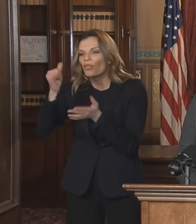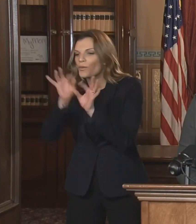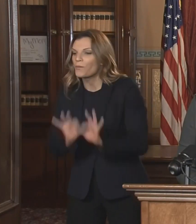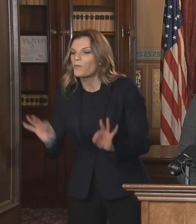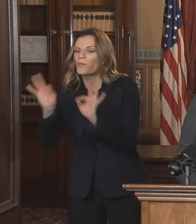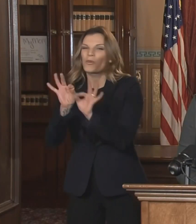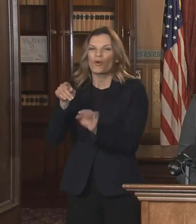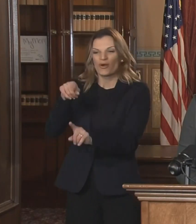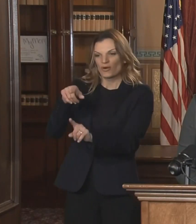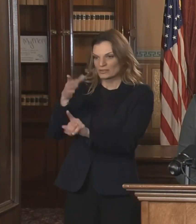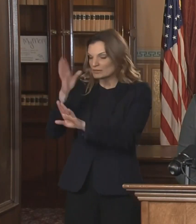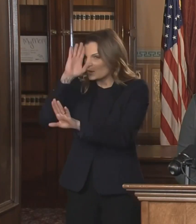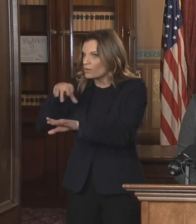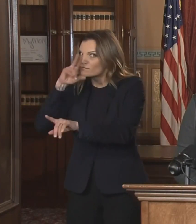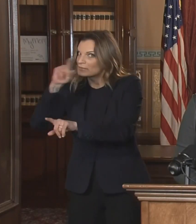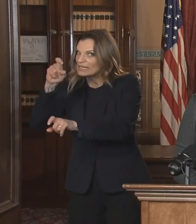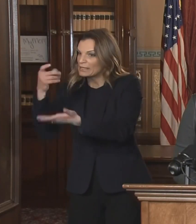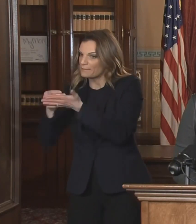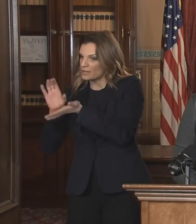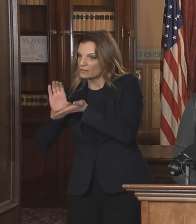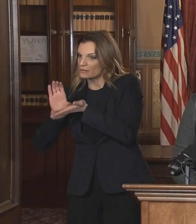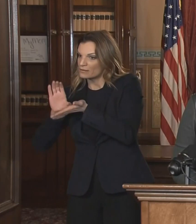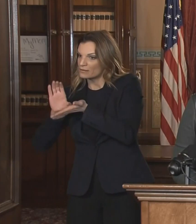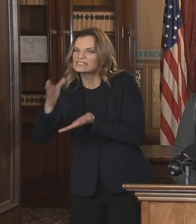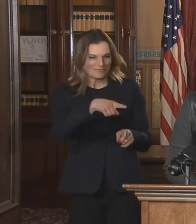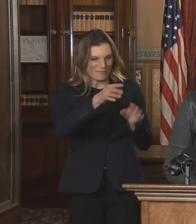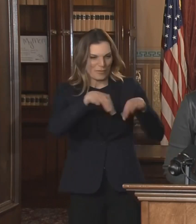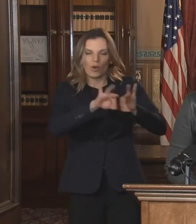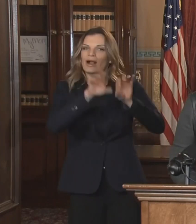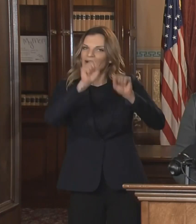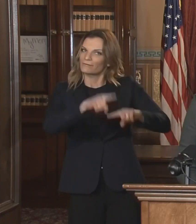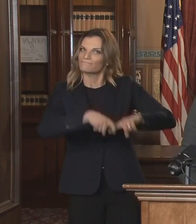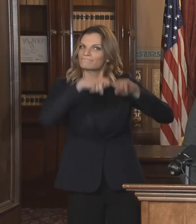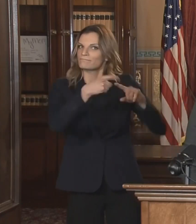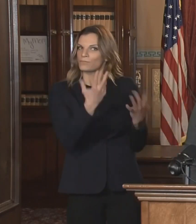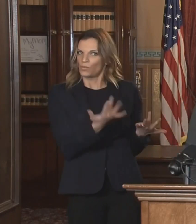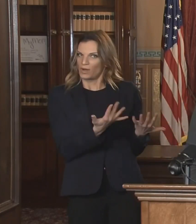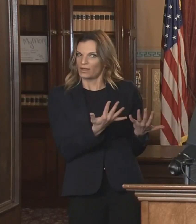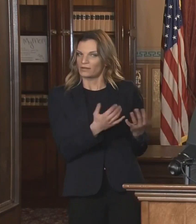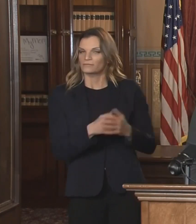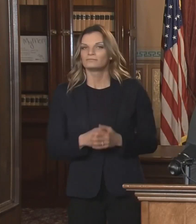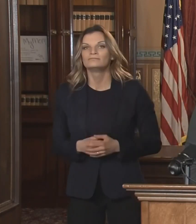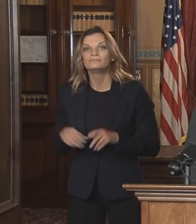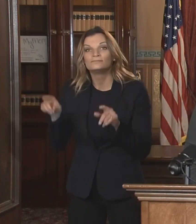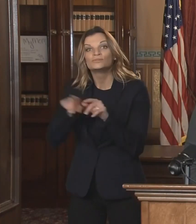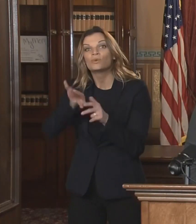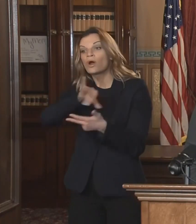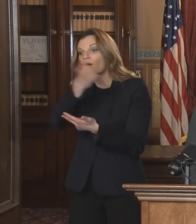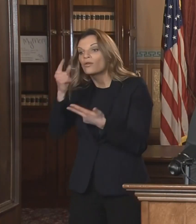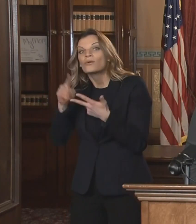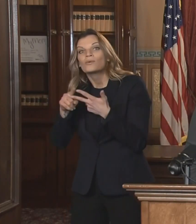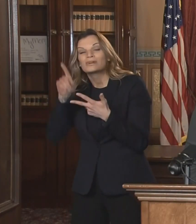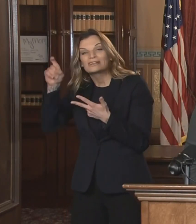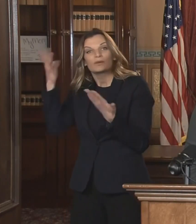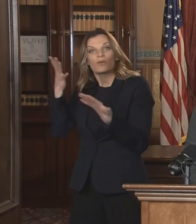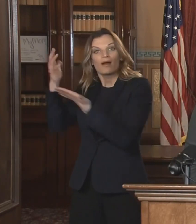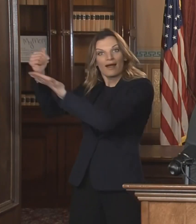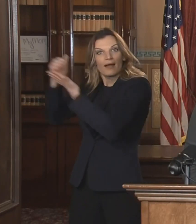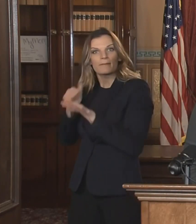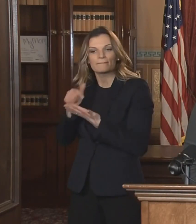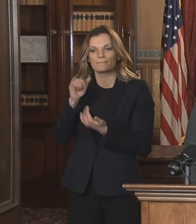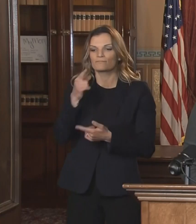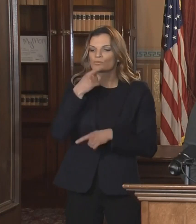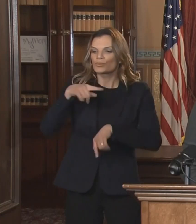also urge the legislature to pass a permanent extension of unemployment benefits. On the heels of the last